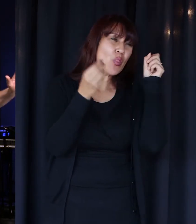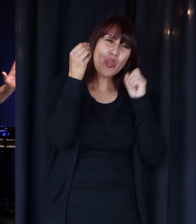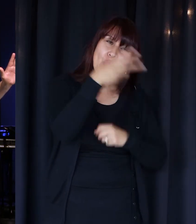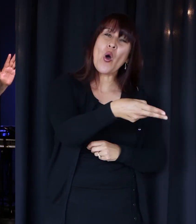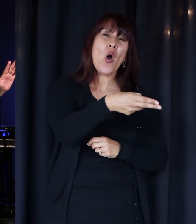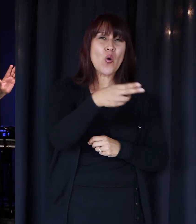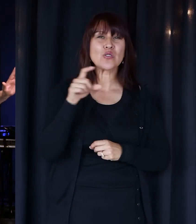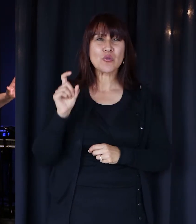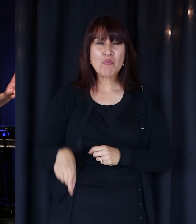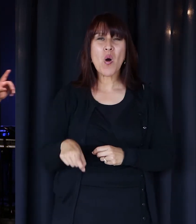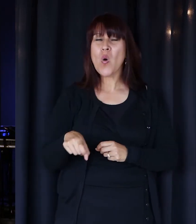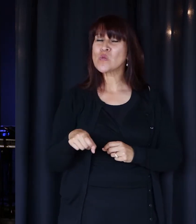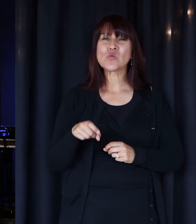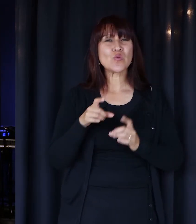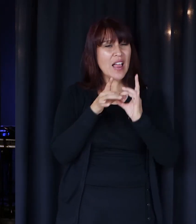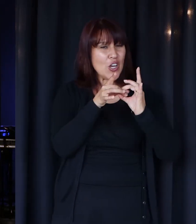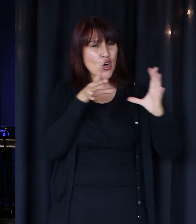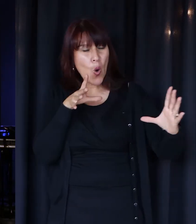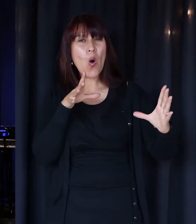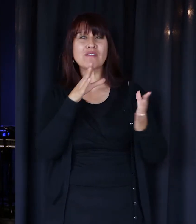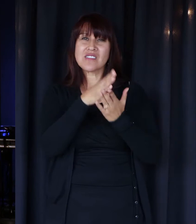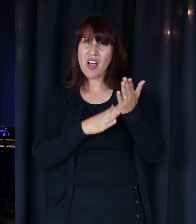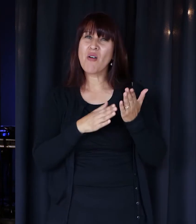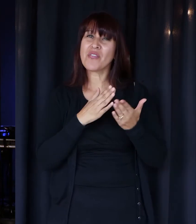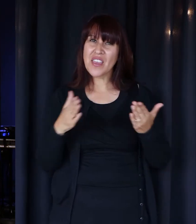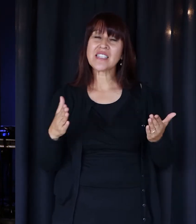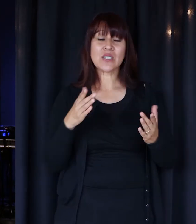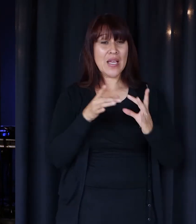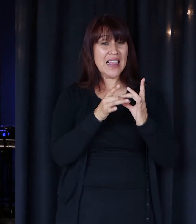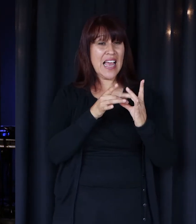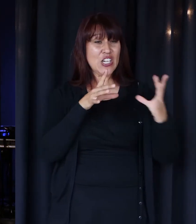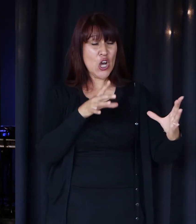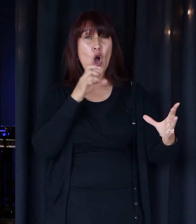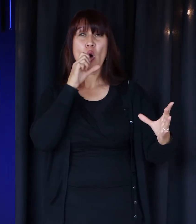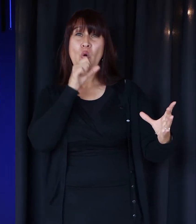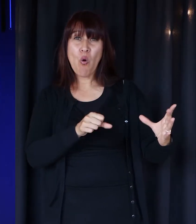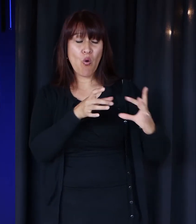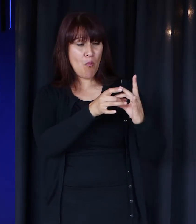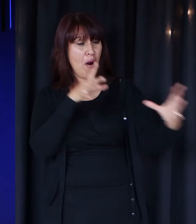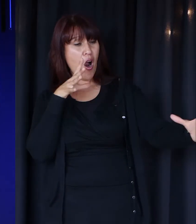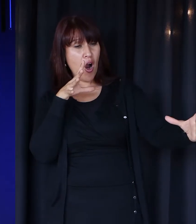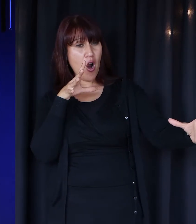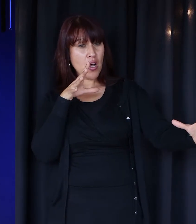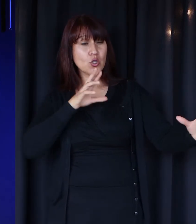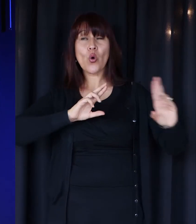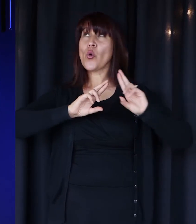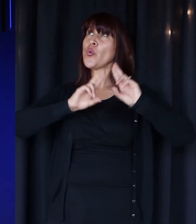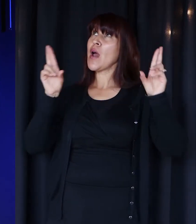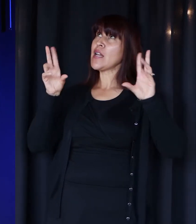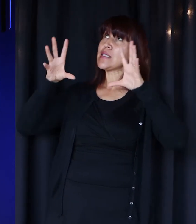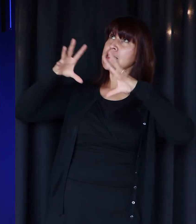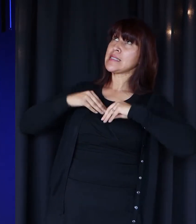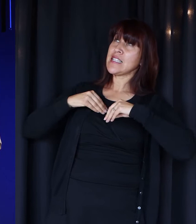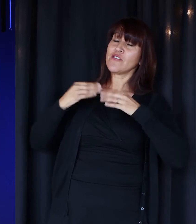let go of in this season? Because here's the second part, is we let go of the old so that we can receive the new.